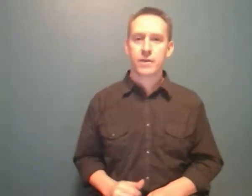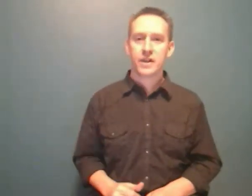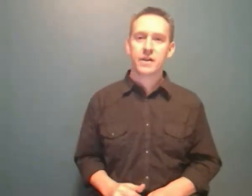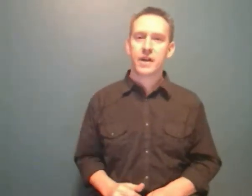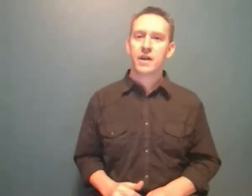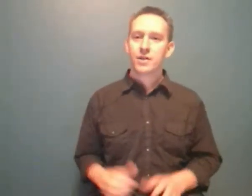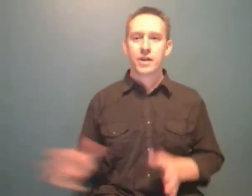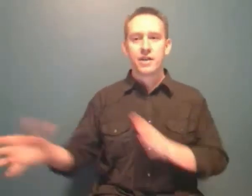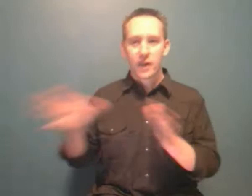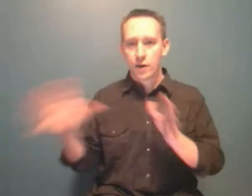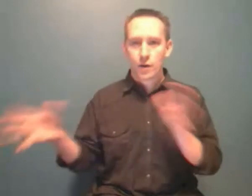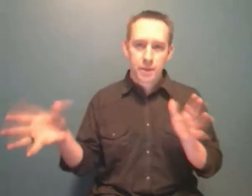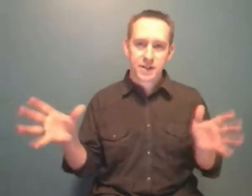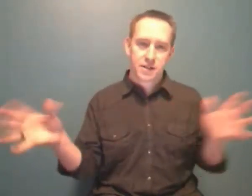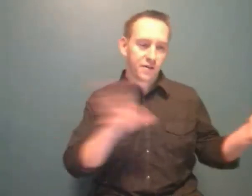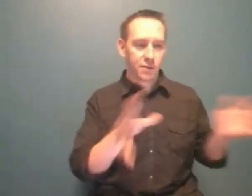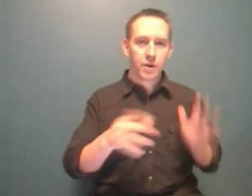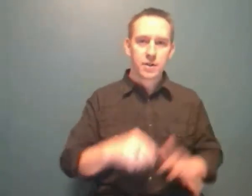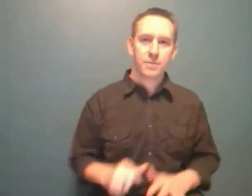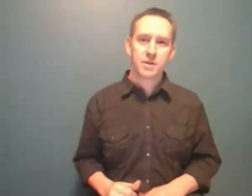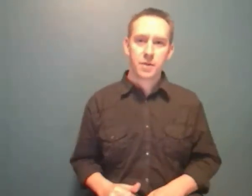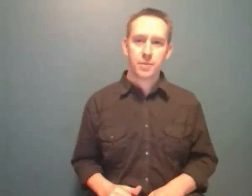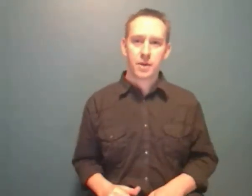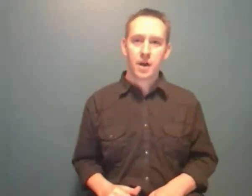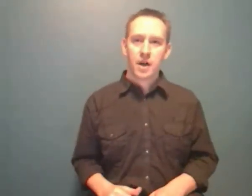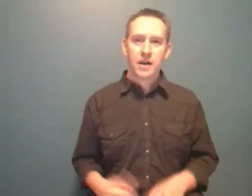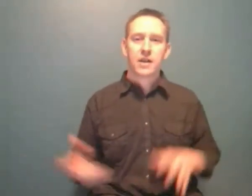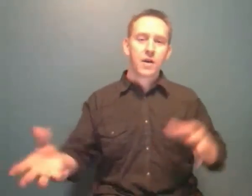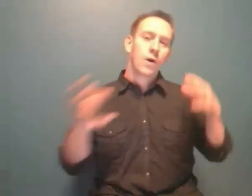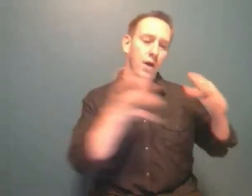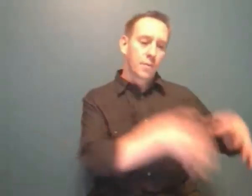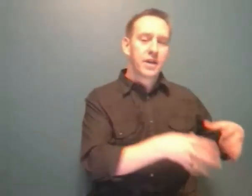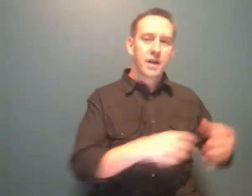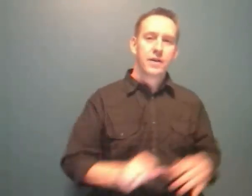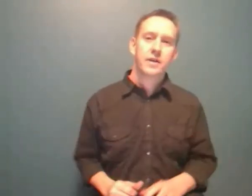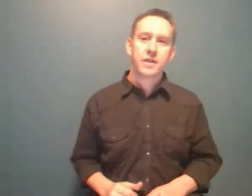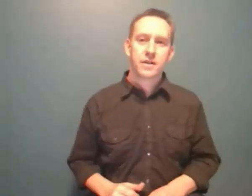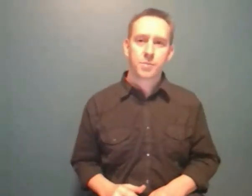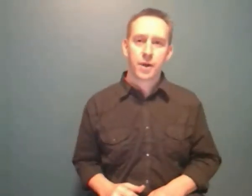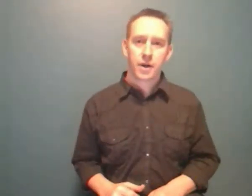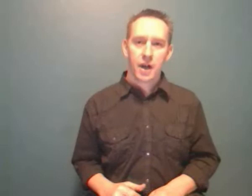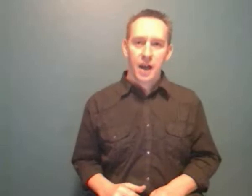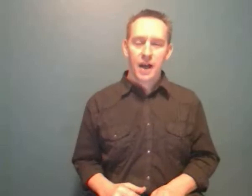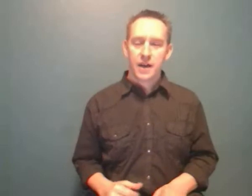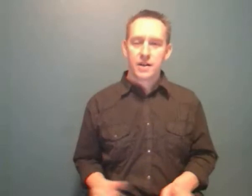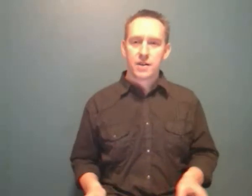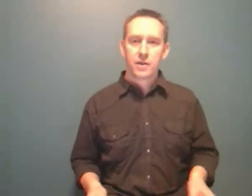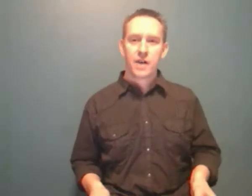the internet, trying to find all the best stuff from all the best people. It can all come right down here to this blog and you'll have